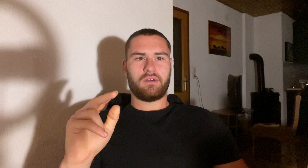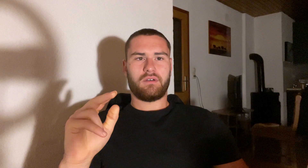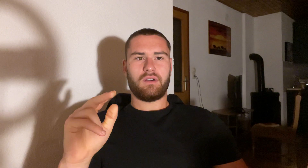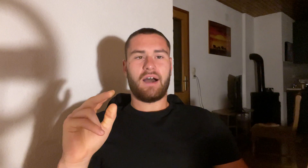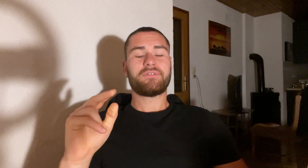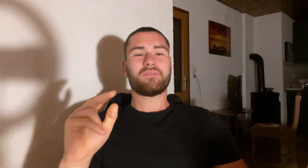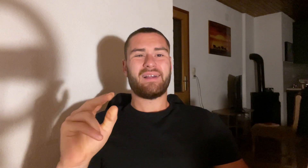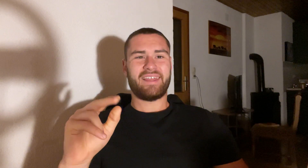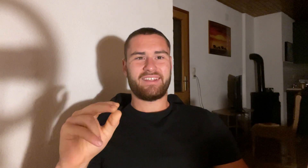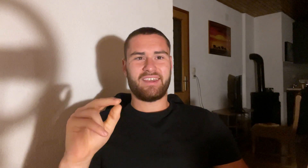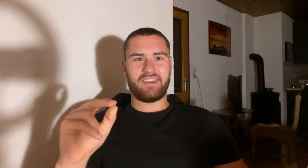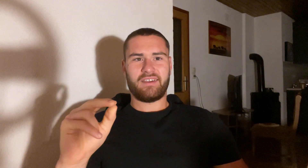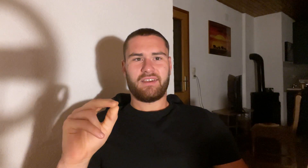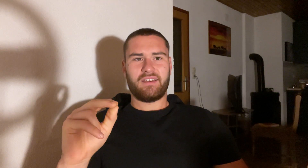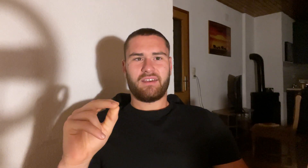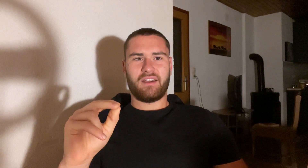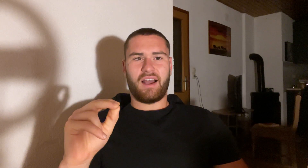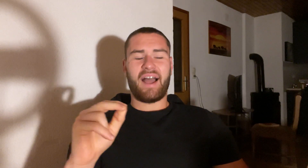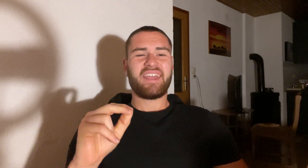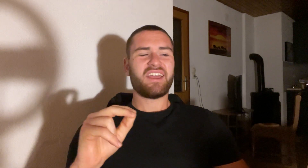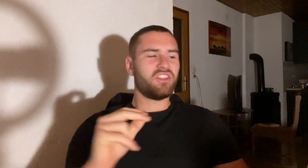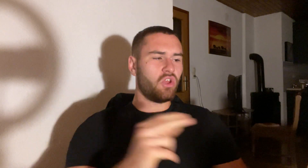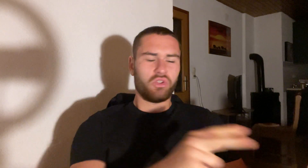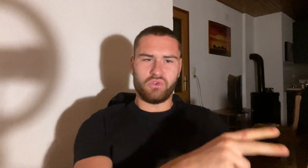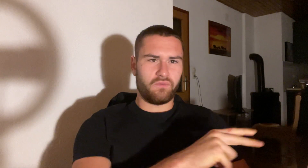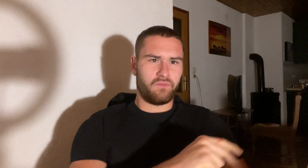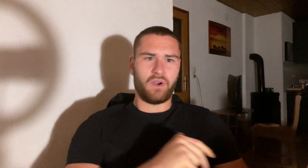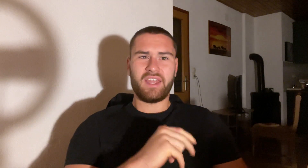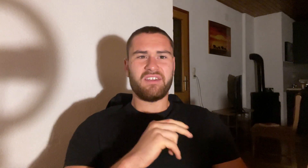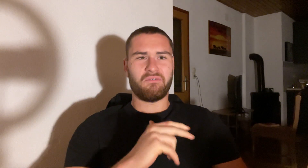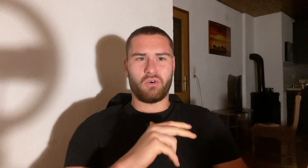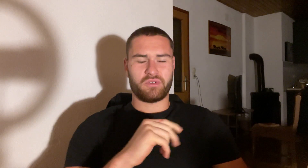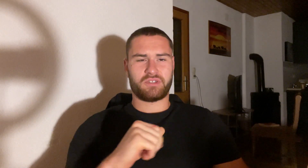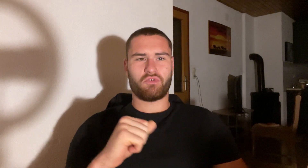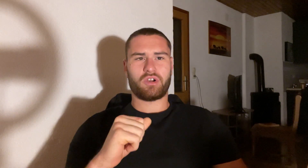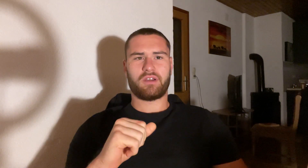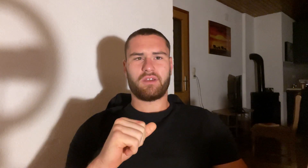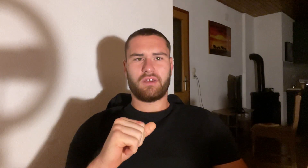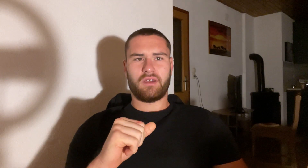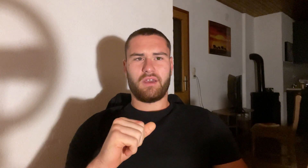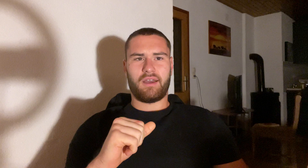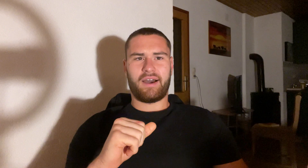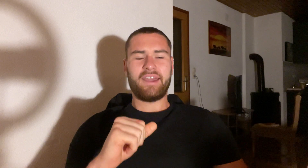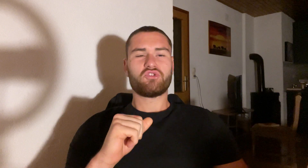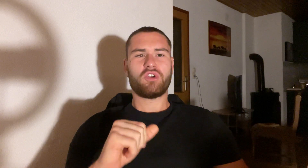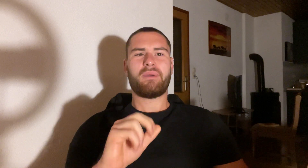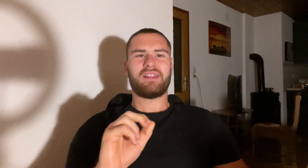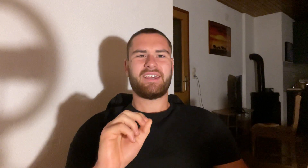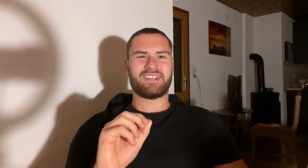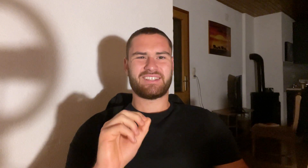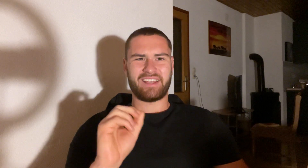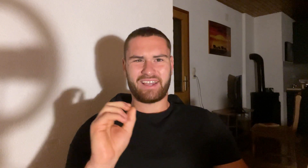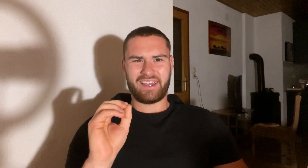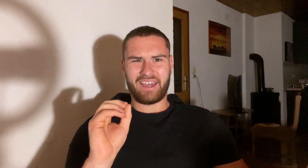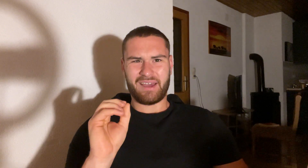After my leg day, I cannot do any focused work. I train my legs like a